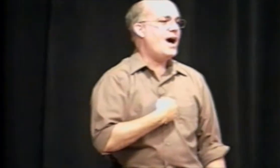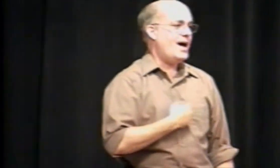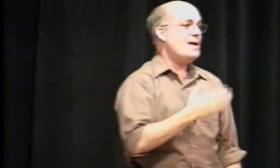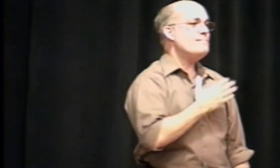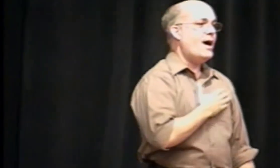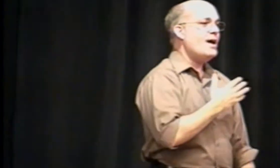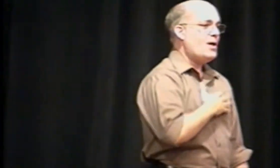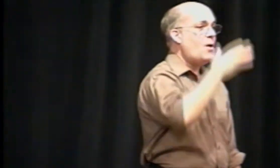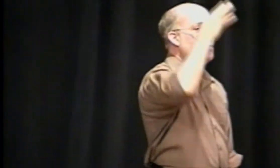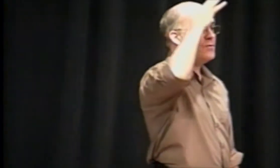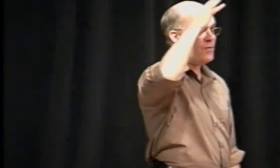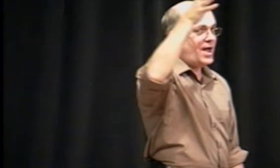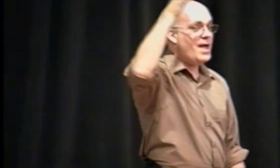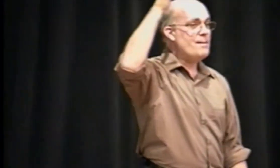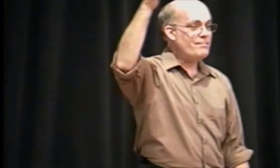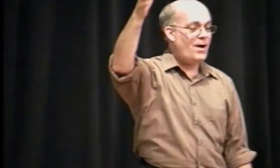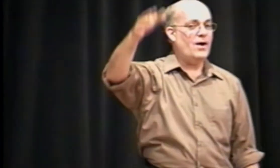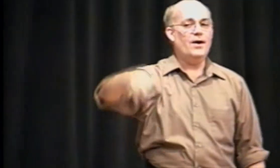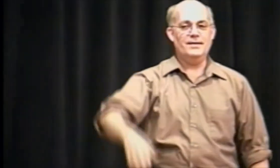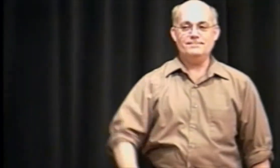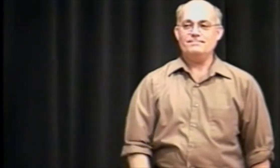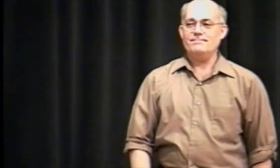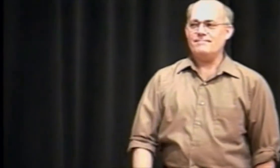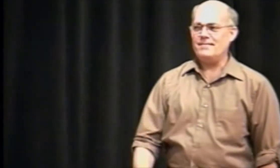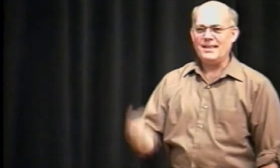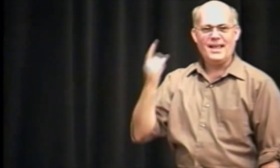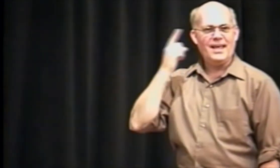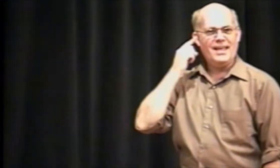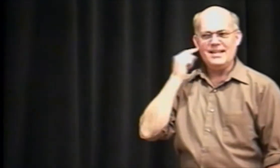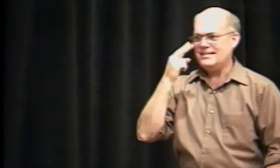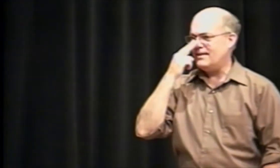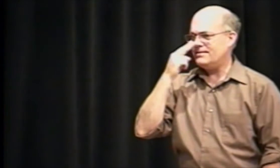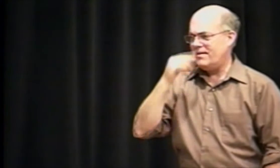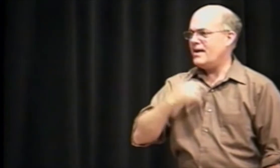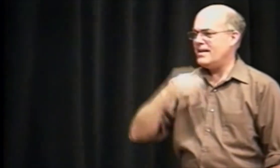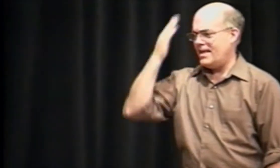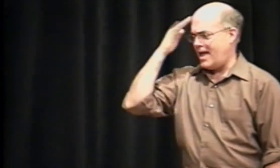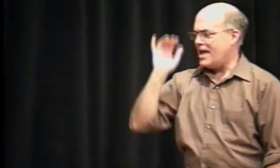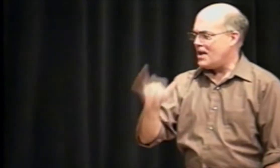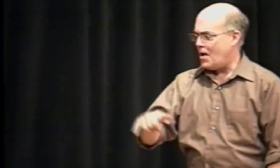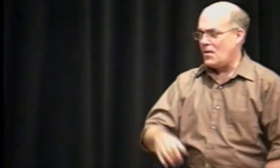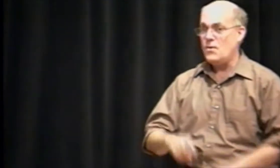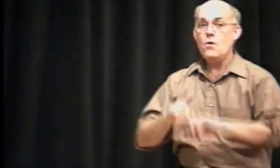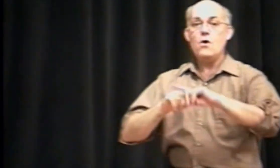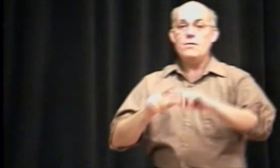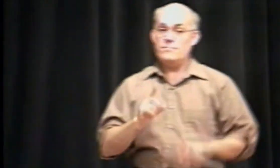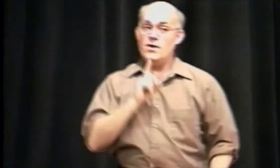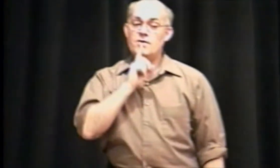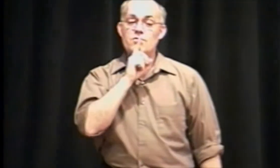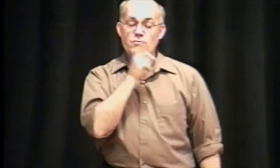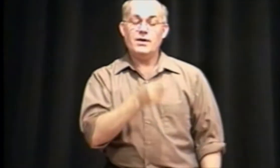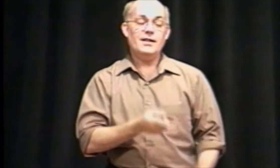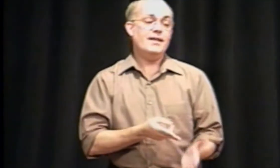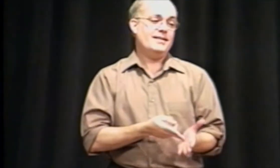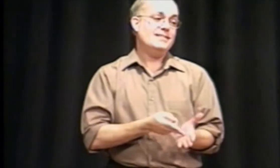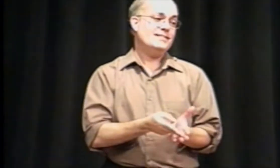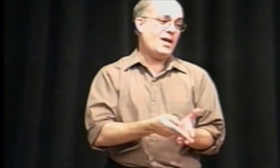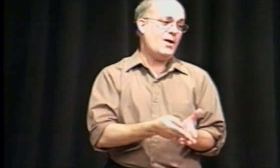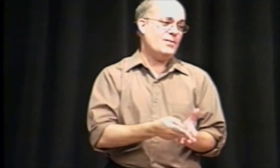I'm my own grandpa. It sounds funny, I know, but it really is